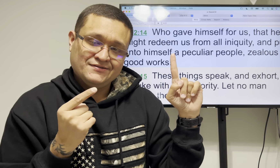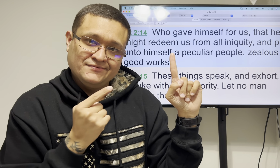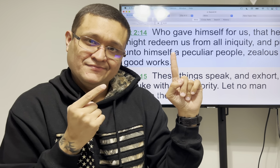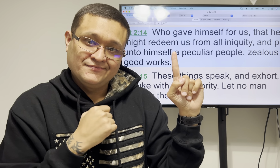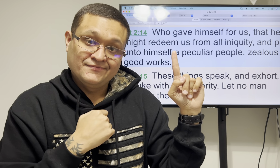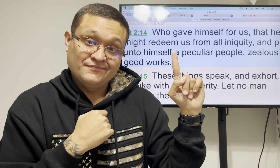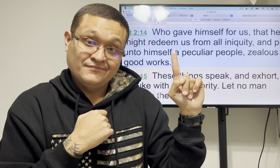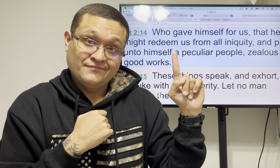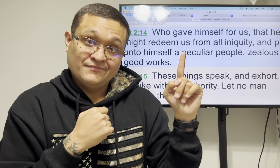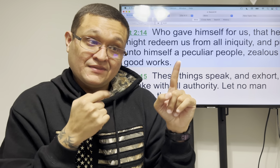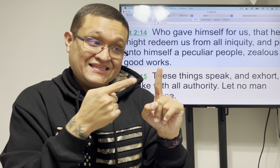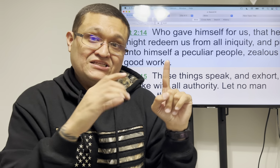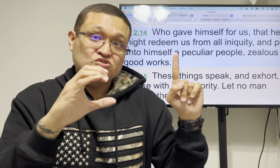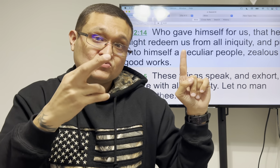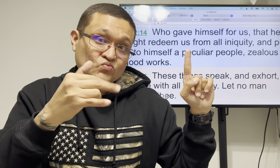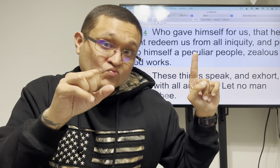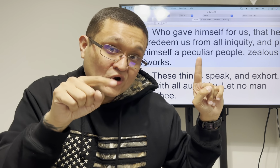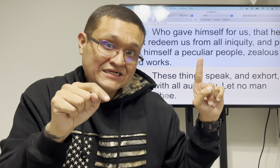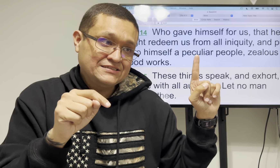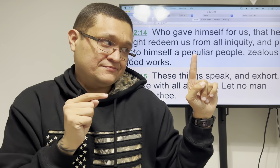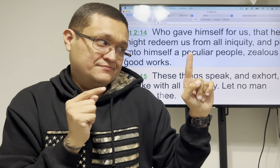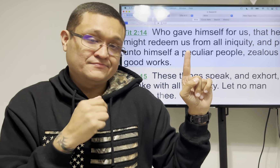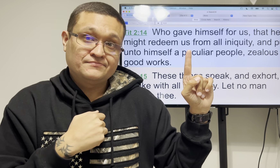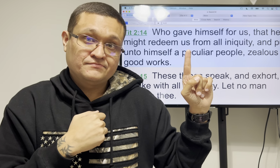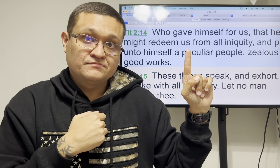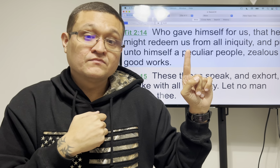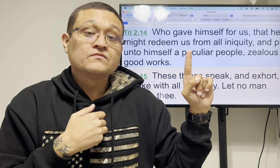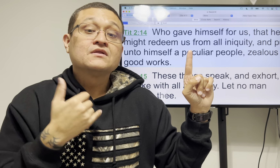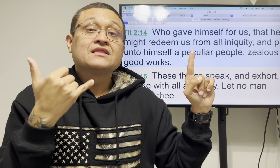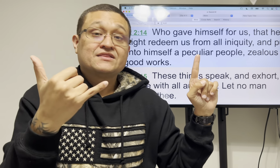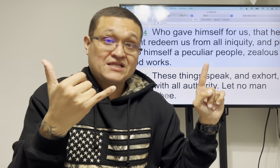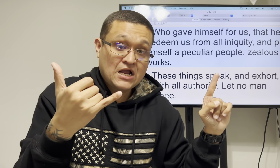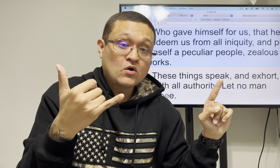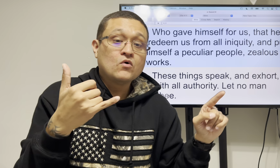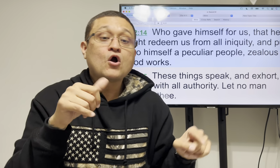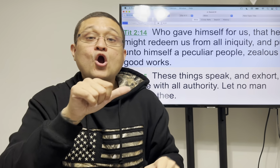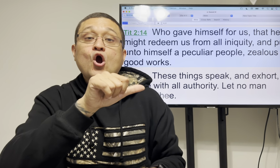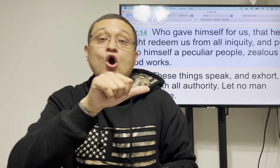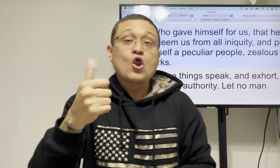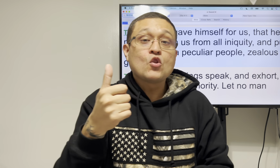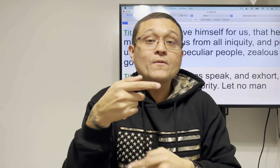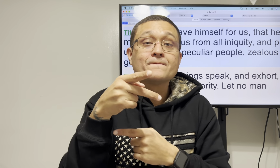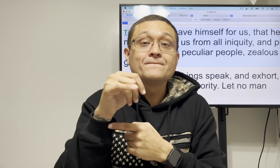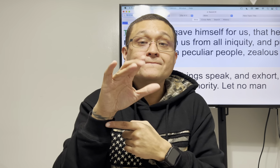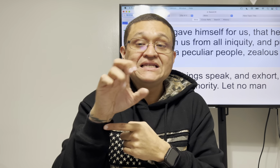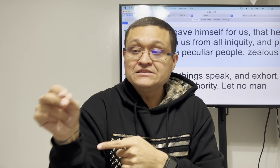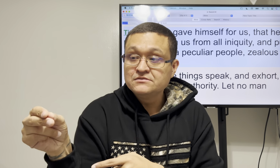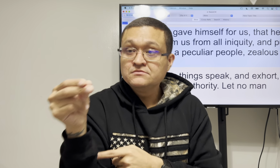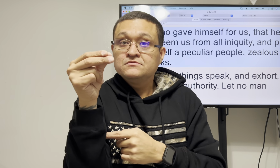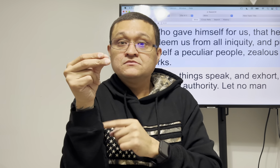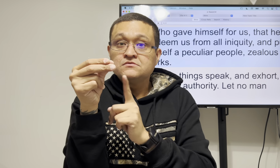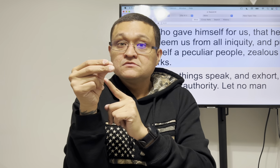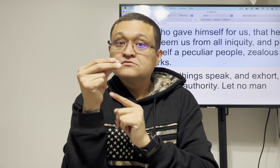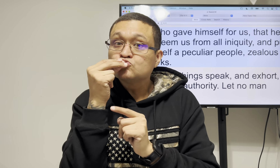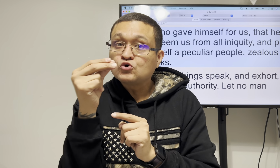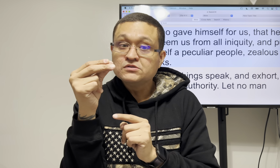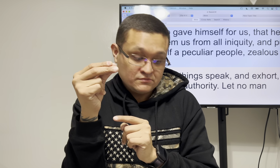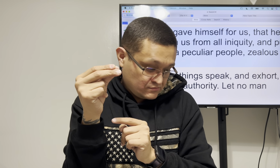so who purified our sins Jesus did so now so here's our other